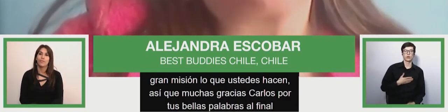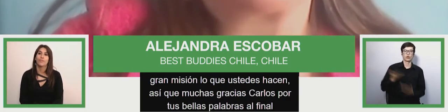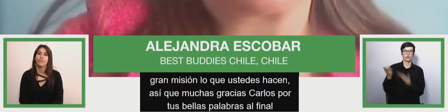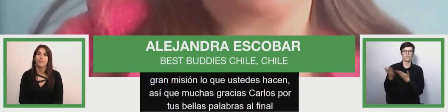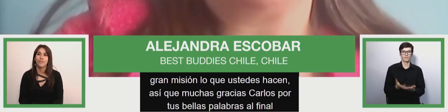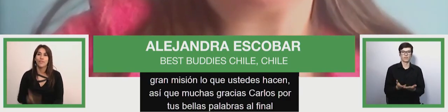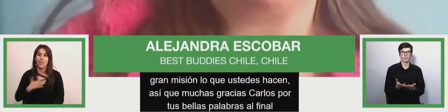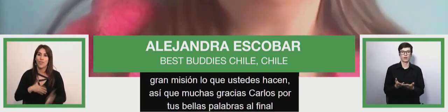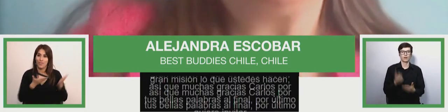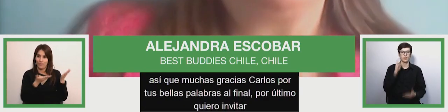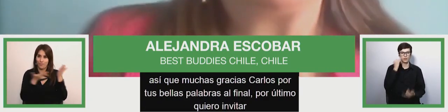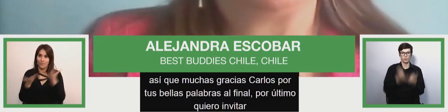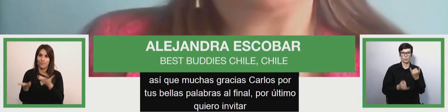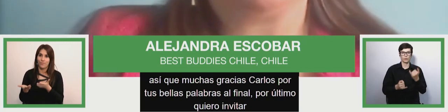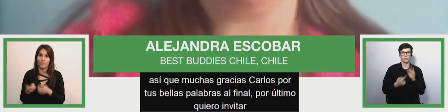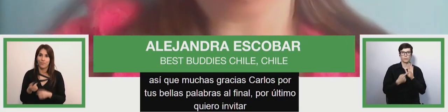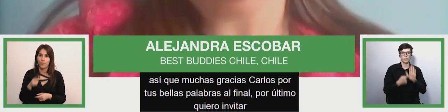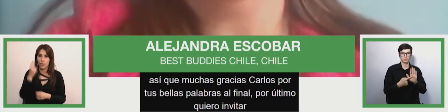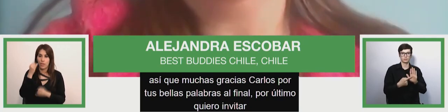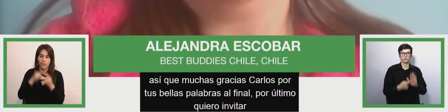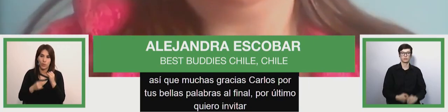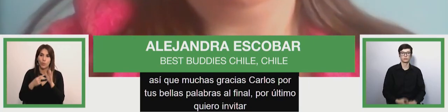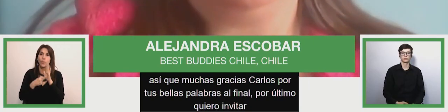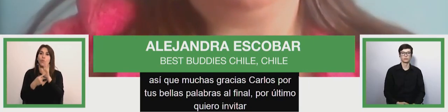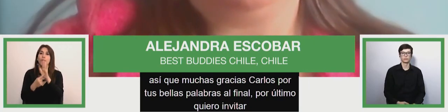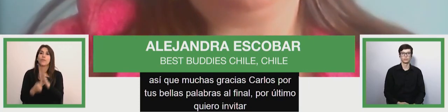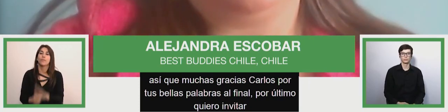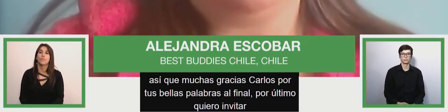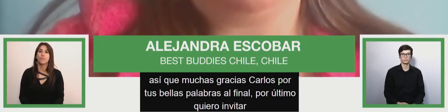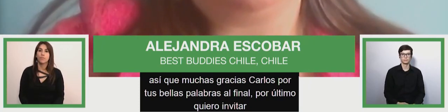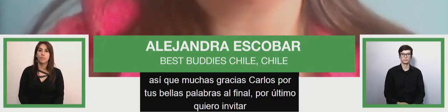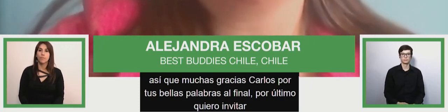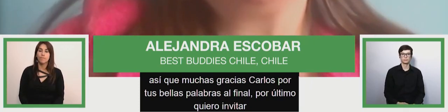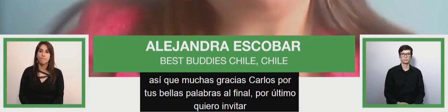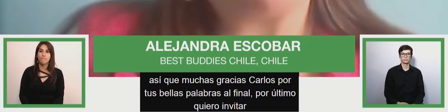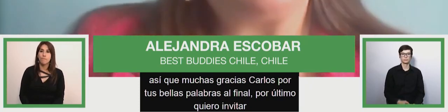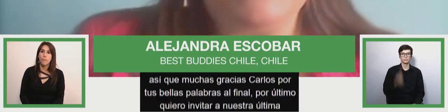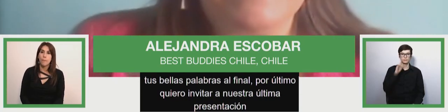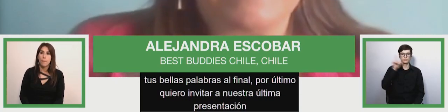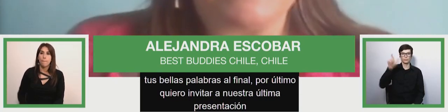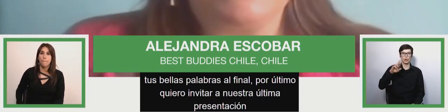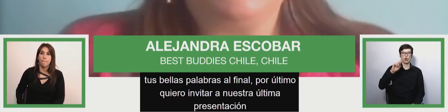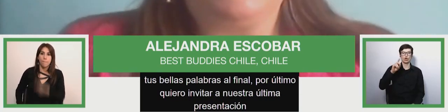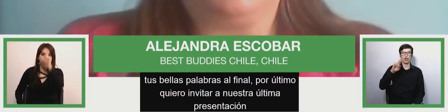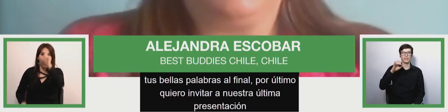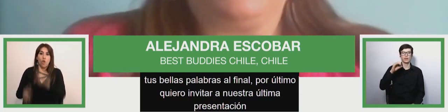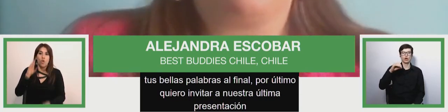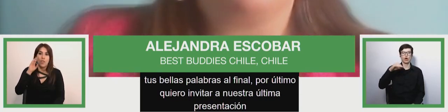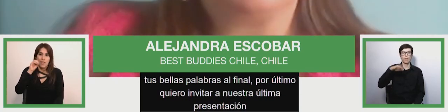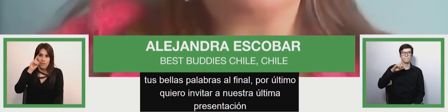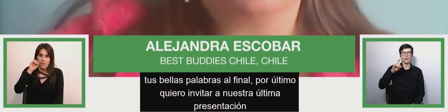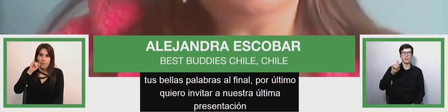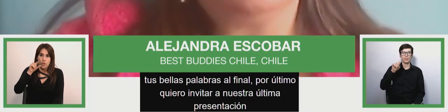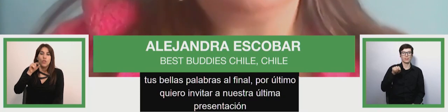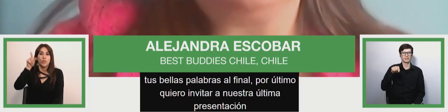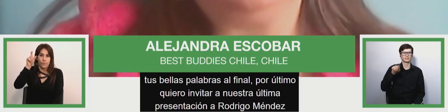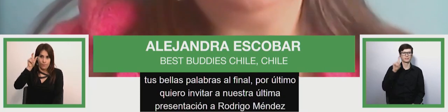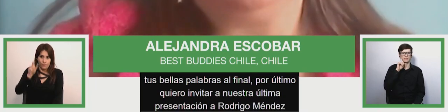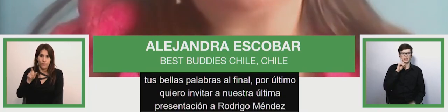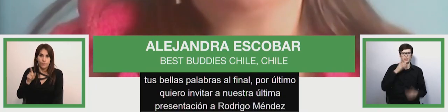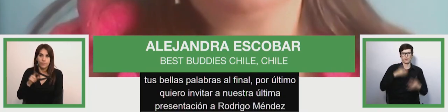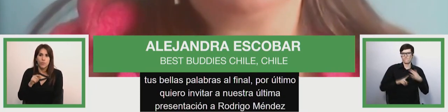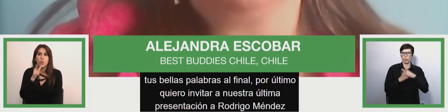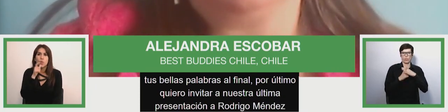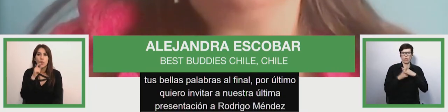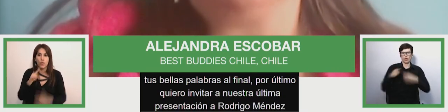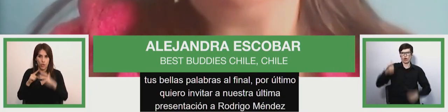mission that you're doing a great mission that you're doing so thank you carlo for your beautiful words at the end and lastly i want